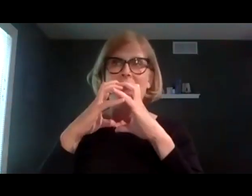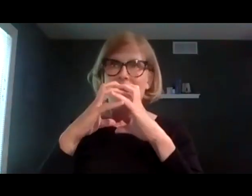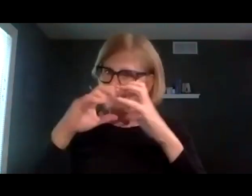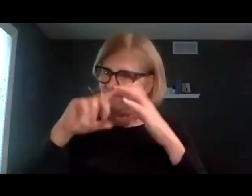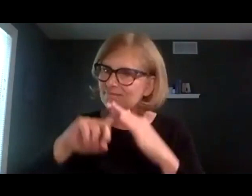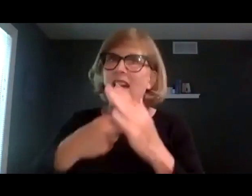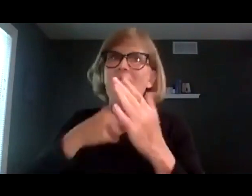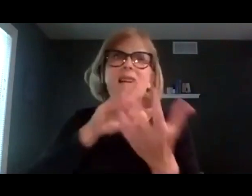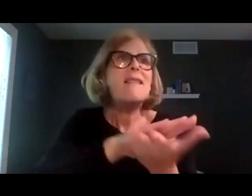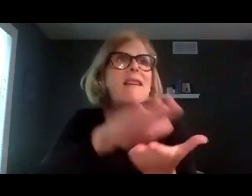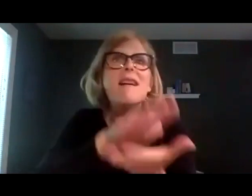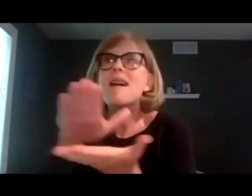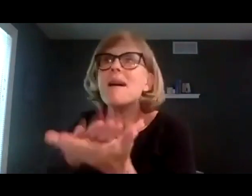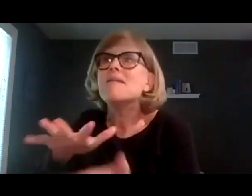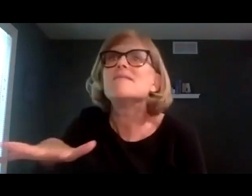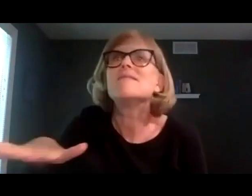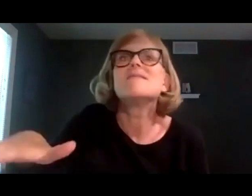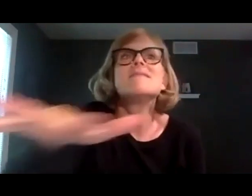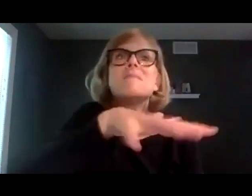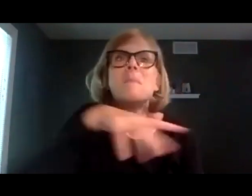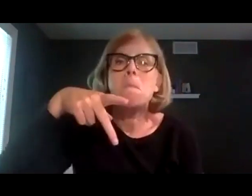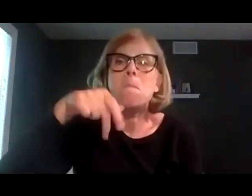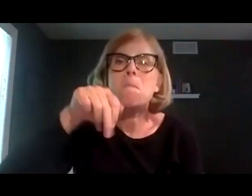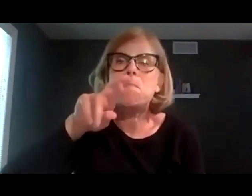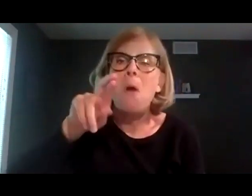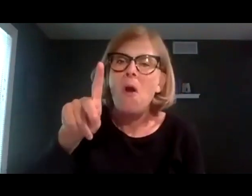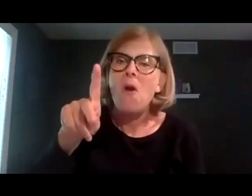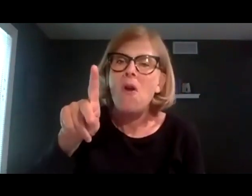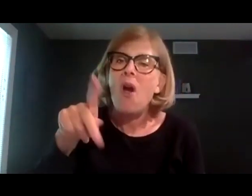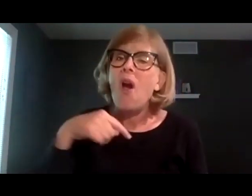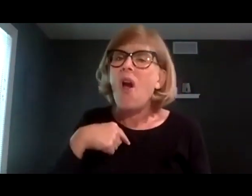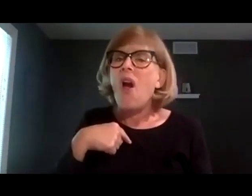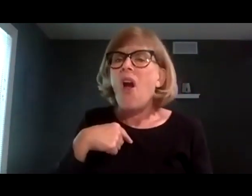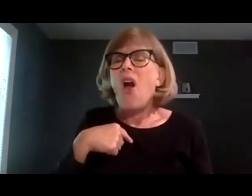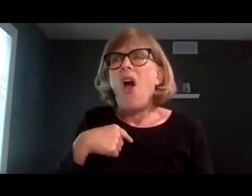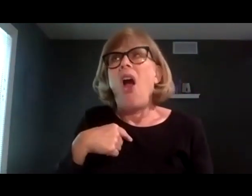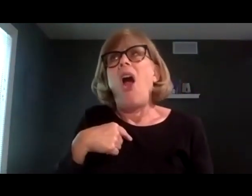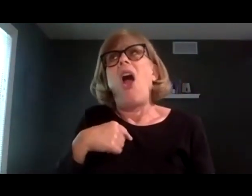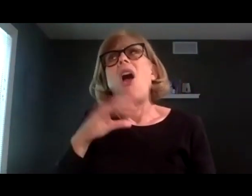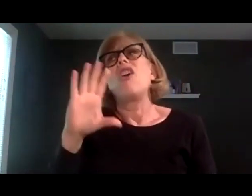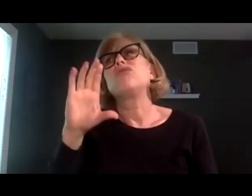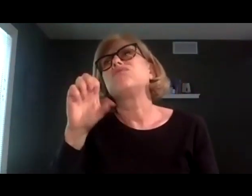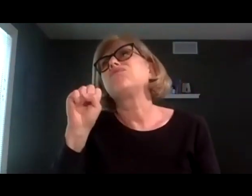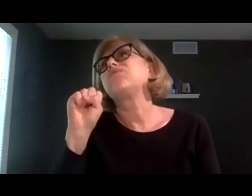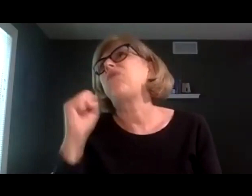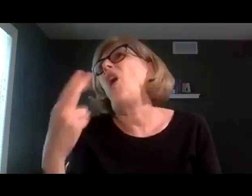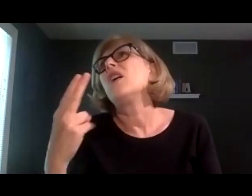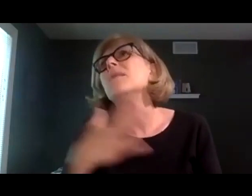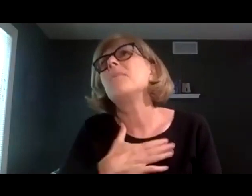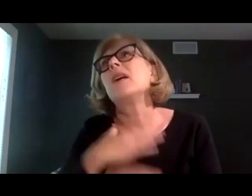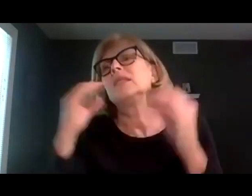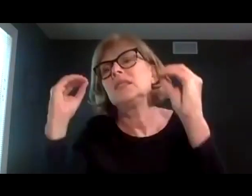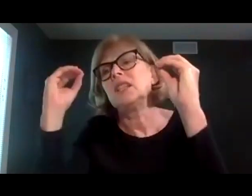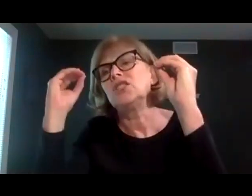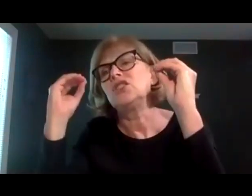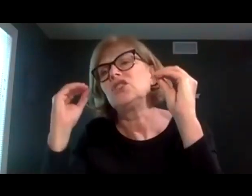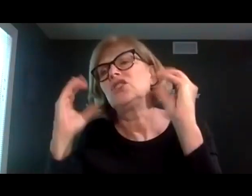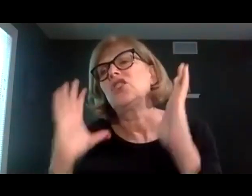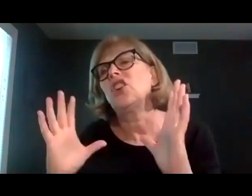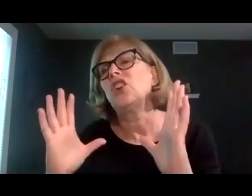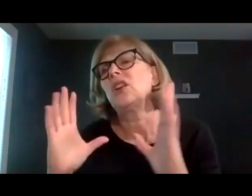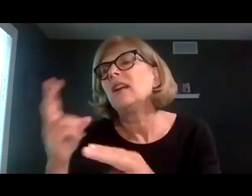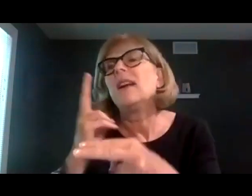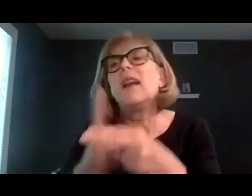I'm starting a club to clean up the park and I've got a big crush on my